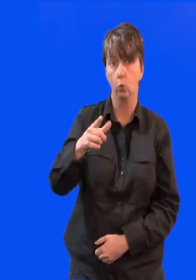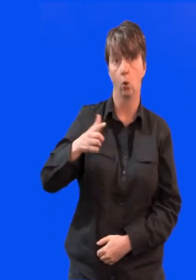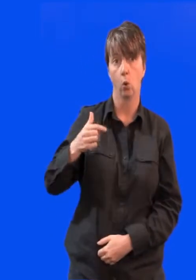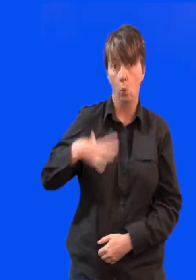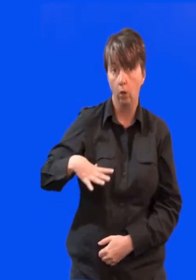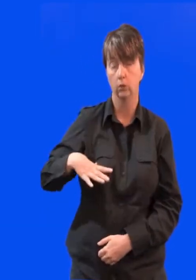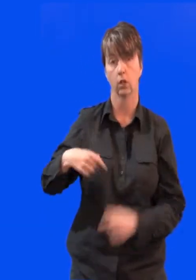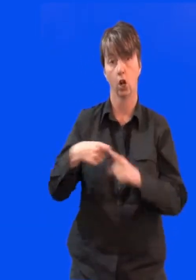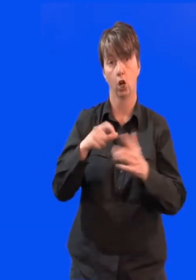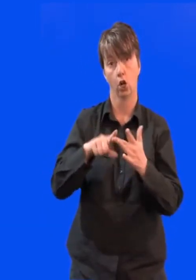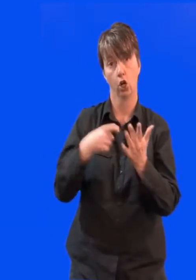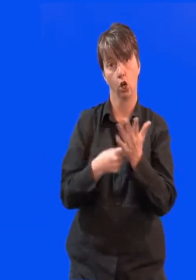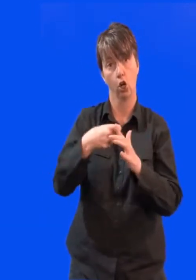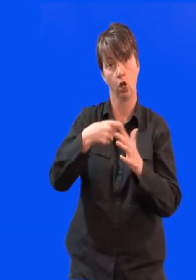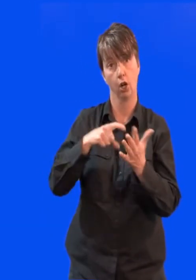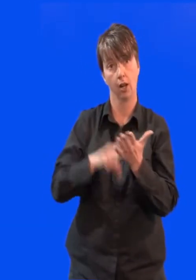So what do we want in Careclays?